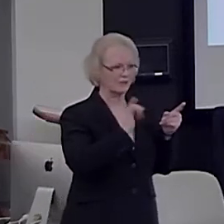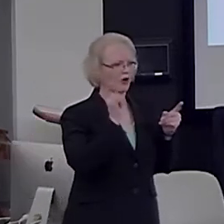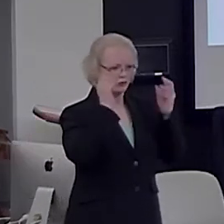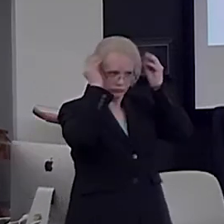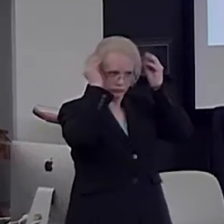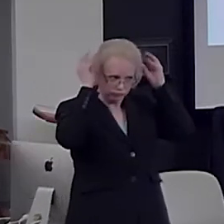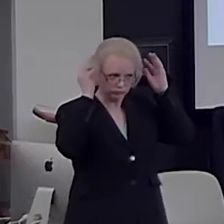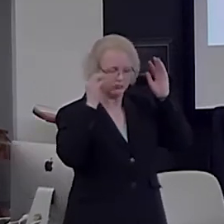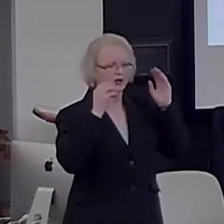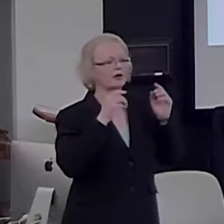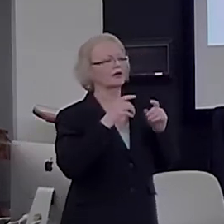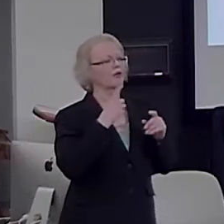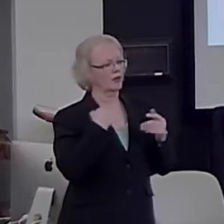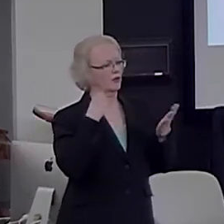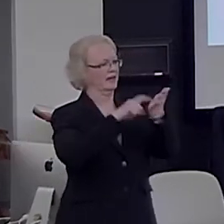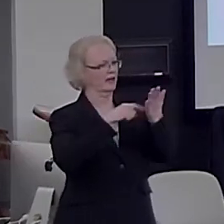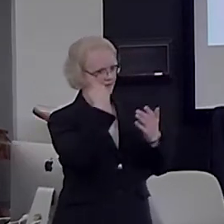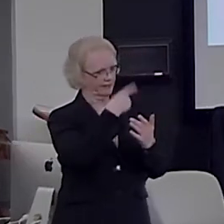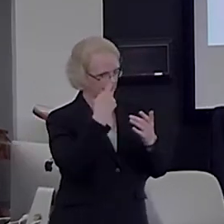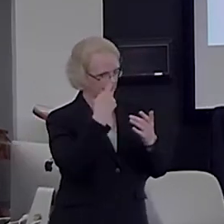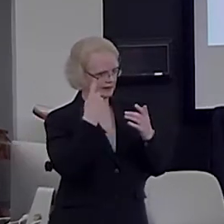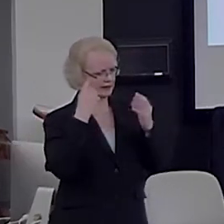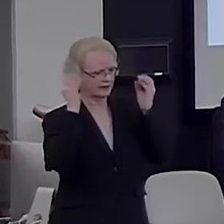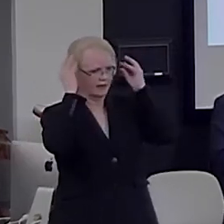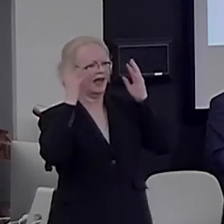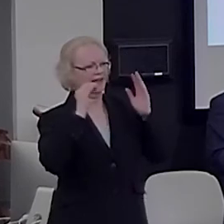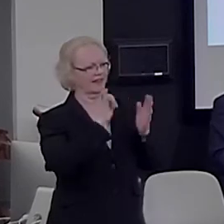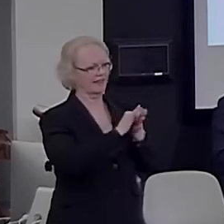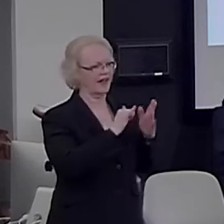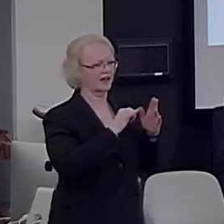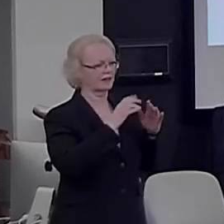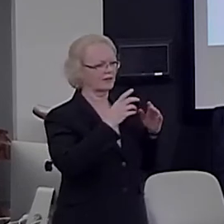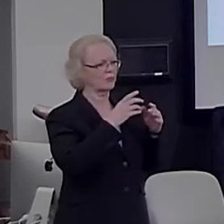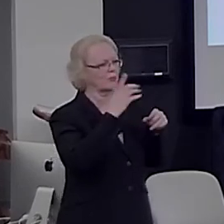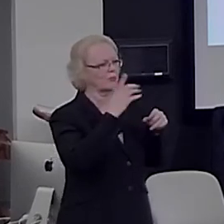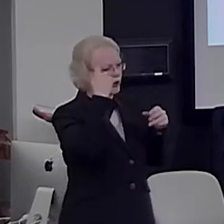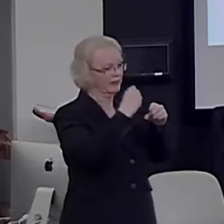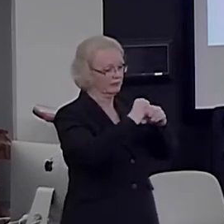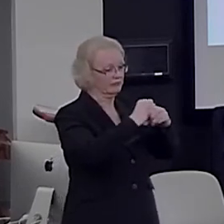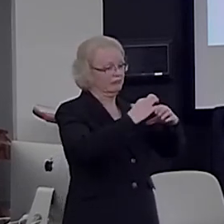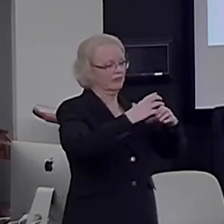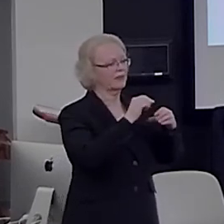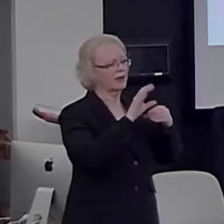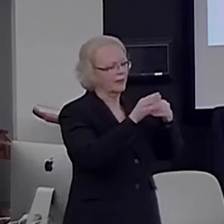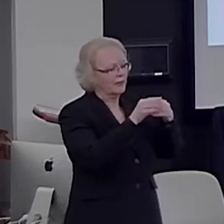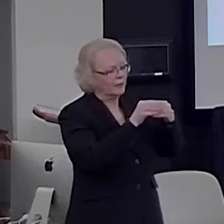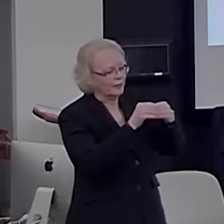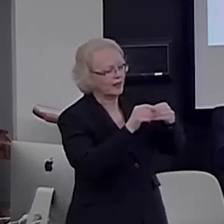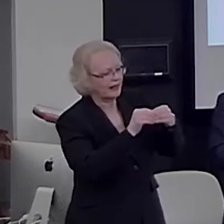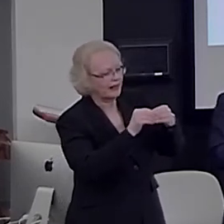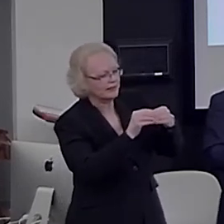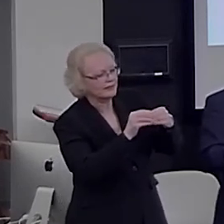faces and ultimately reducing the activation to faces. I should warn you that we don't know whether this has any